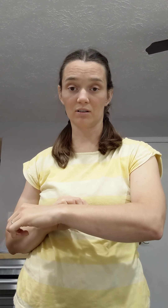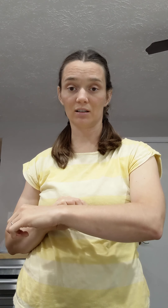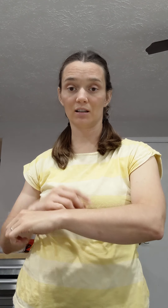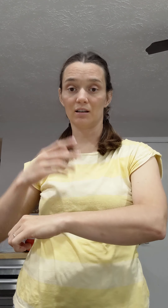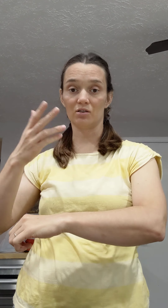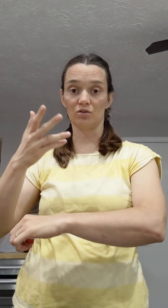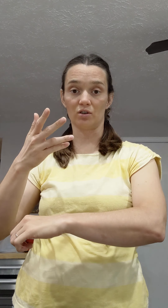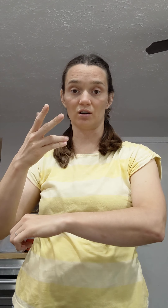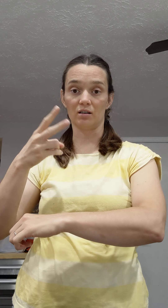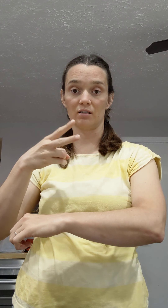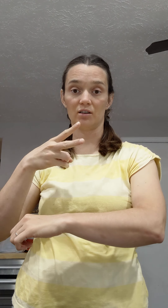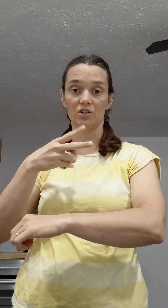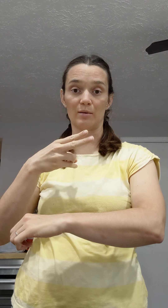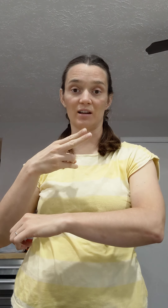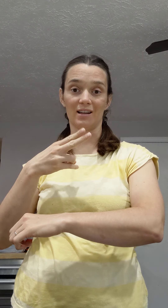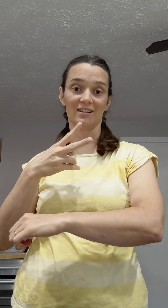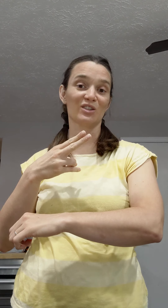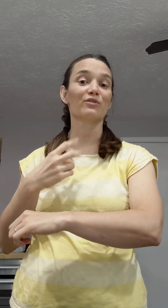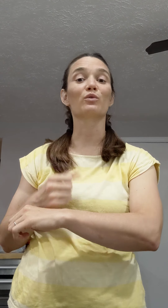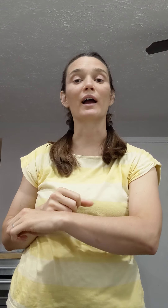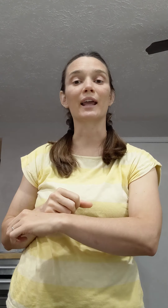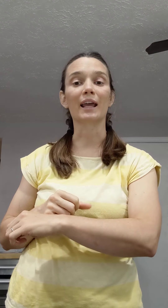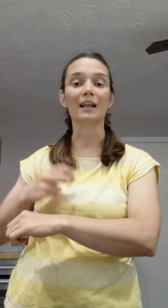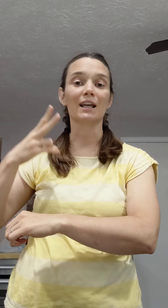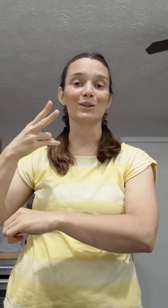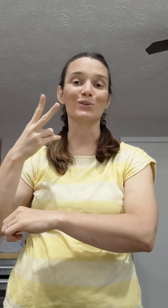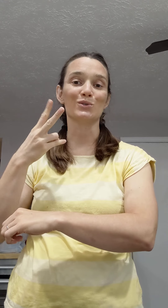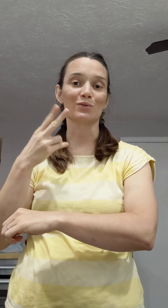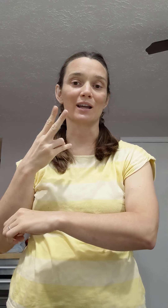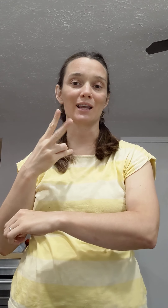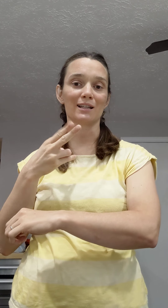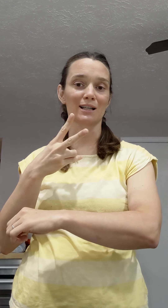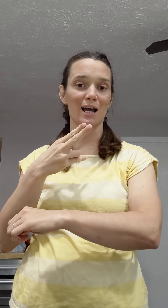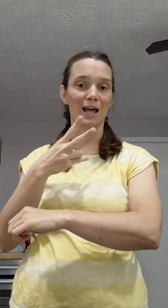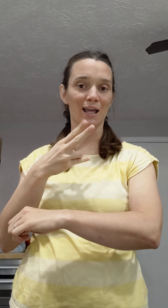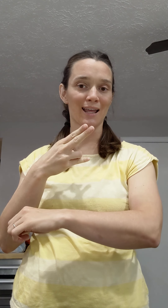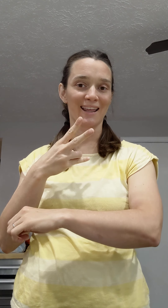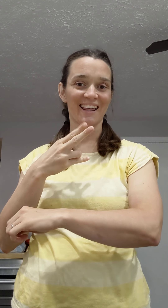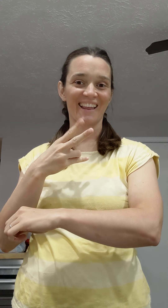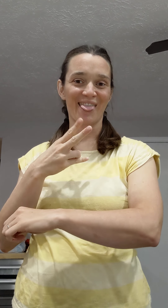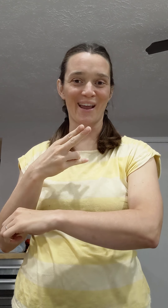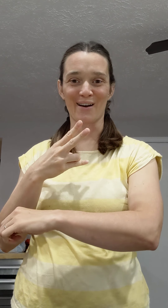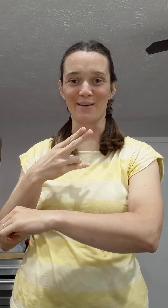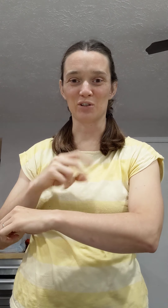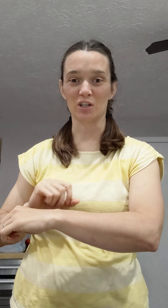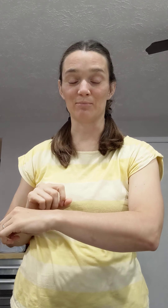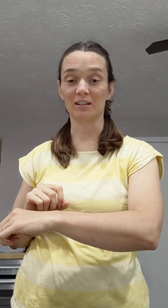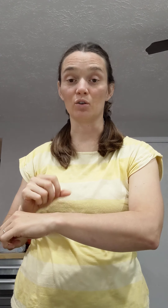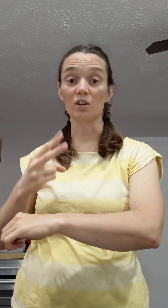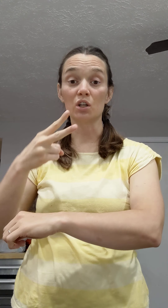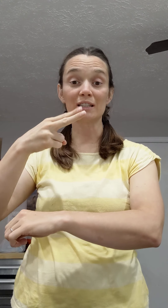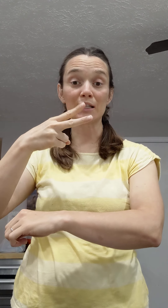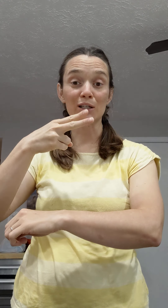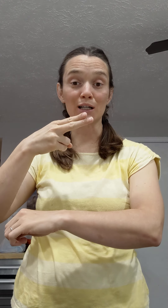and then use your your dominant hand. So if you're right-handed you'll use your right hand to cut the hair off the sheep. So you get your scissors